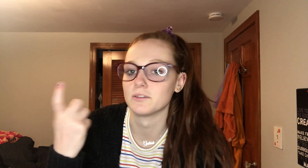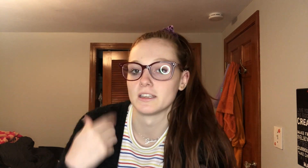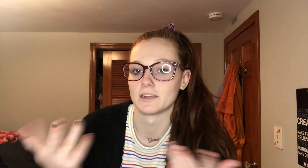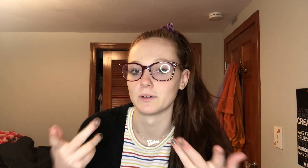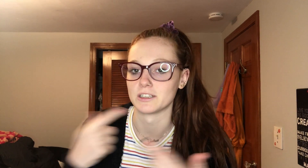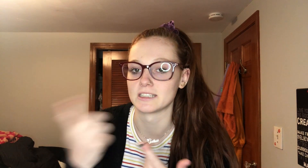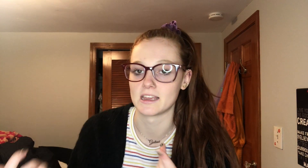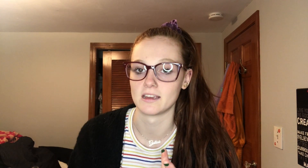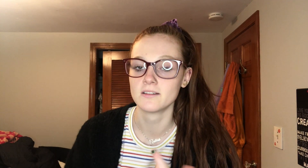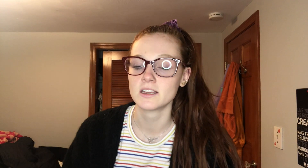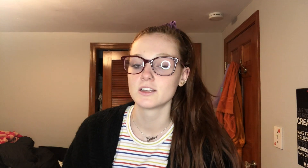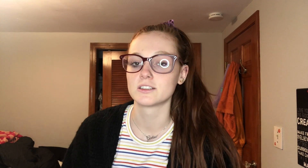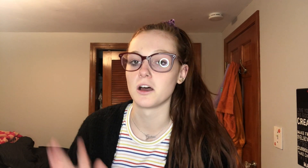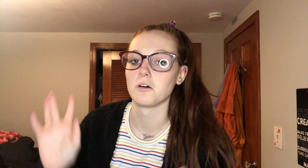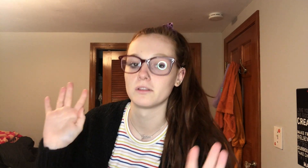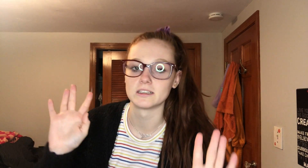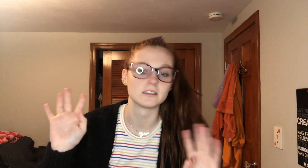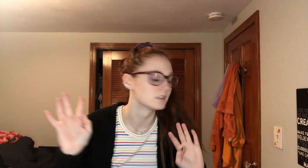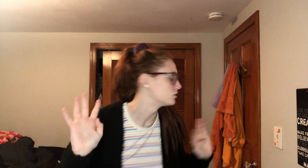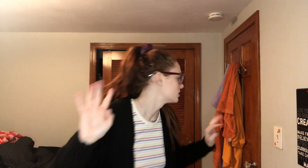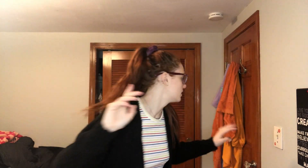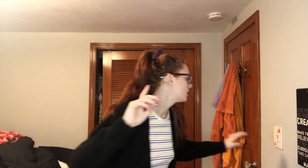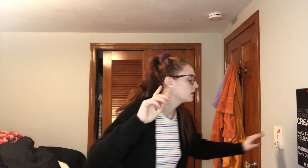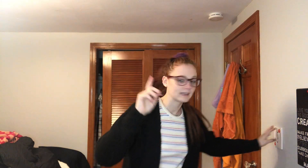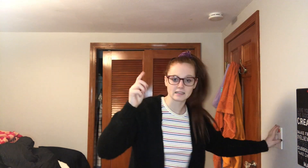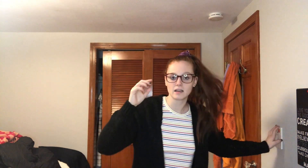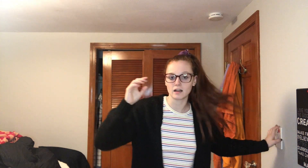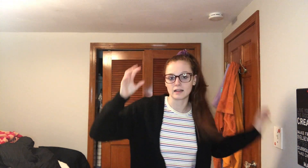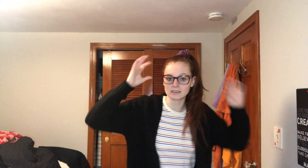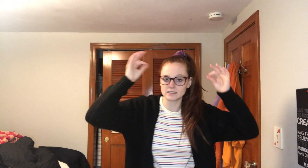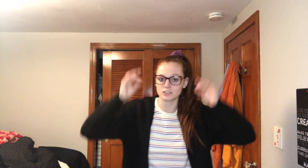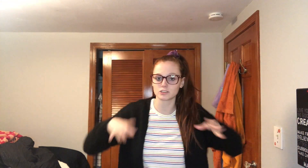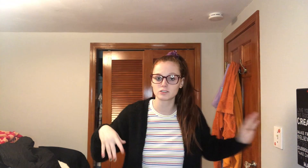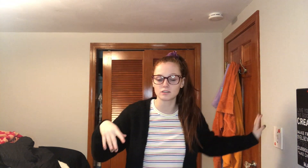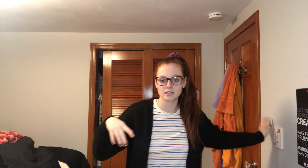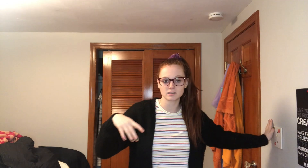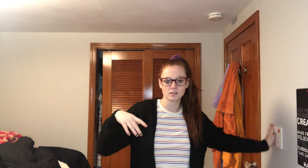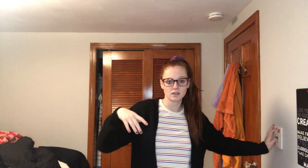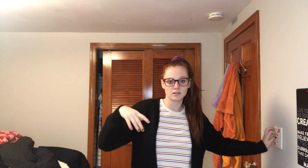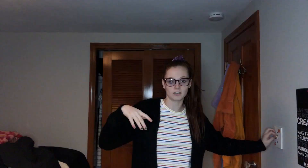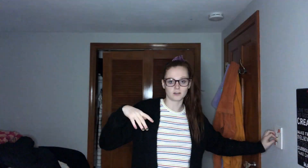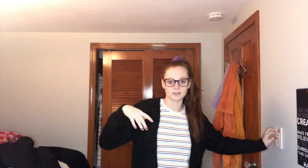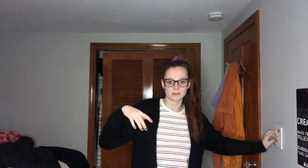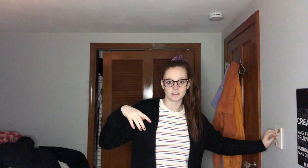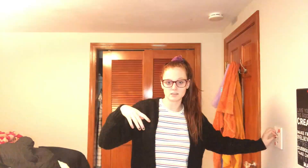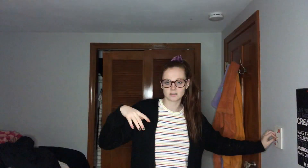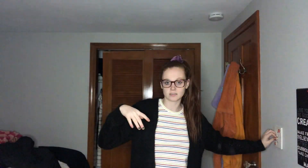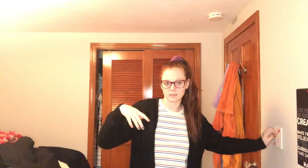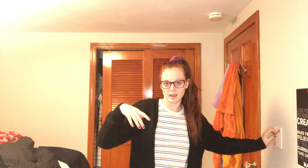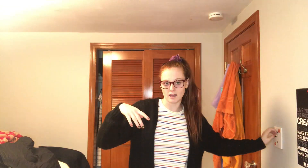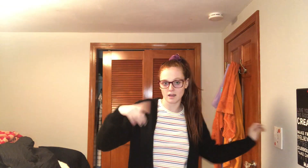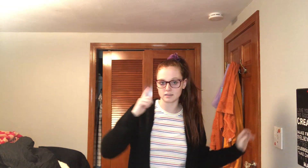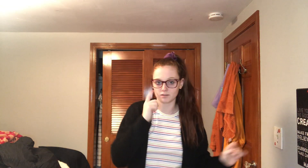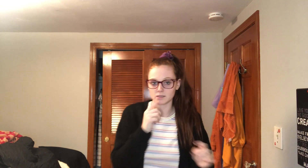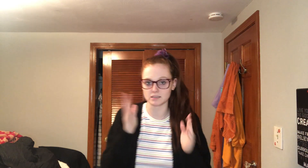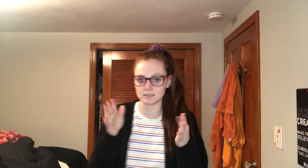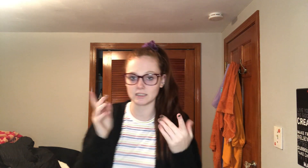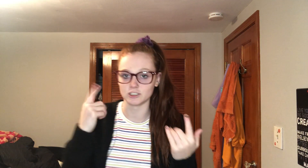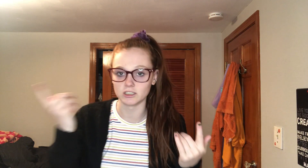what like what you're saying so this is usually like a lot of teachers do this they go like this to get a deaf person's attention